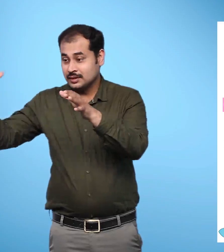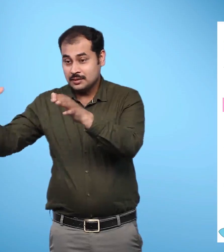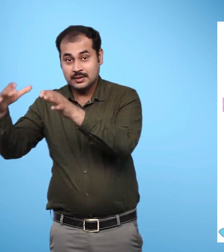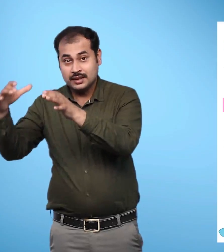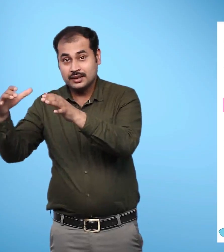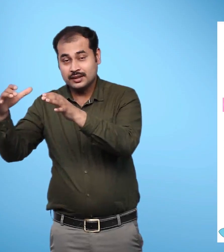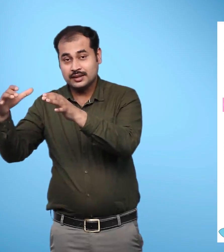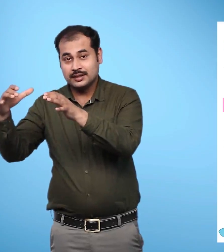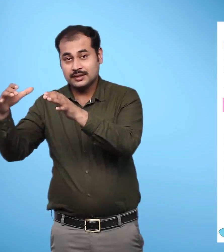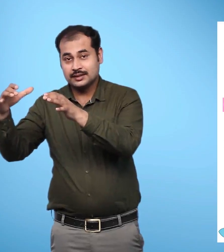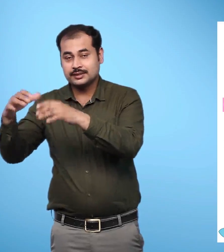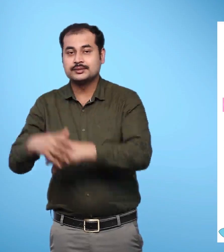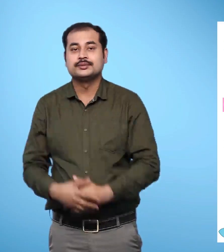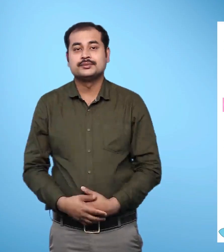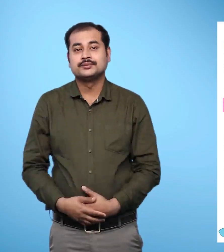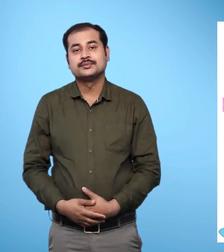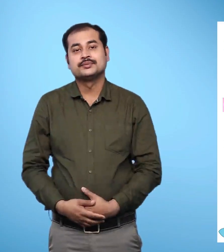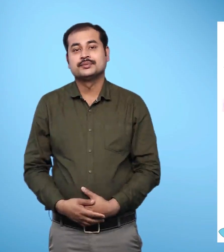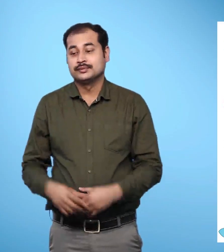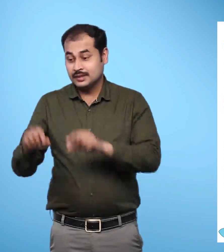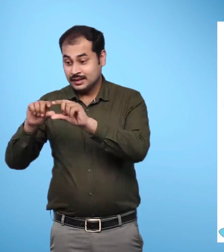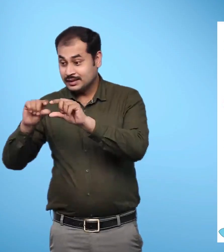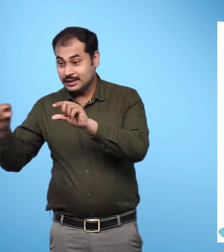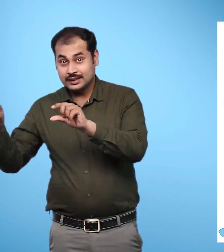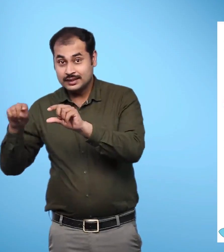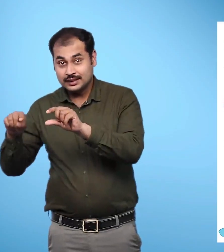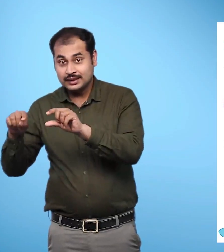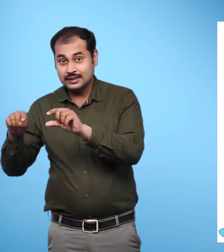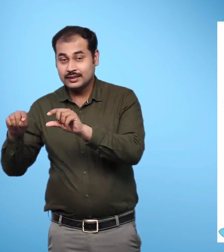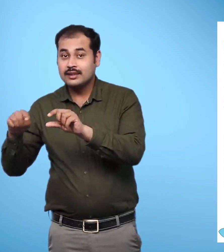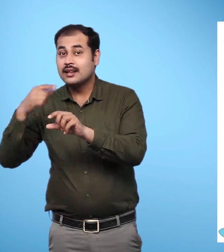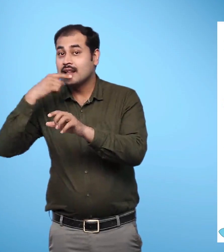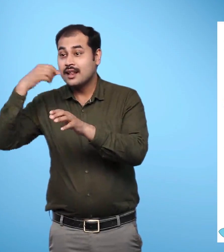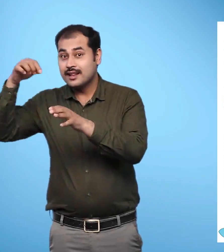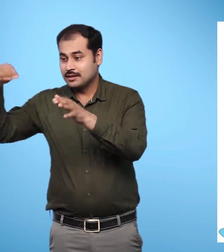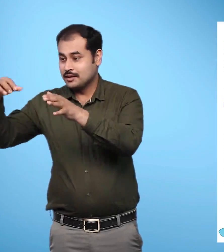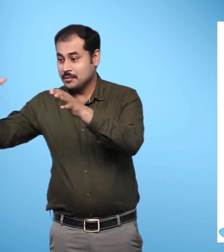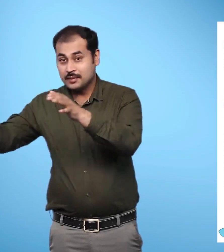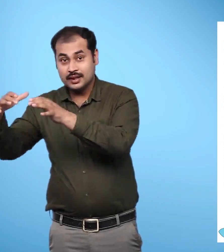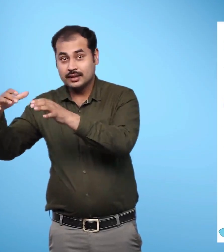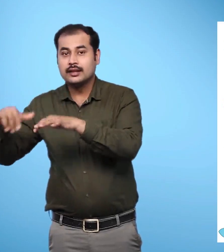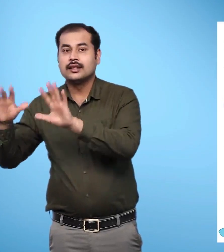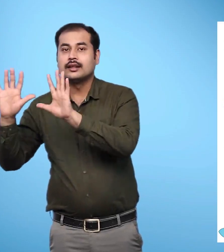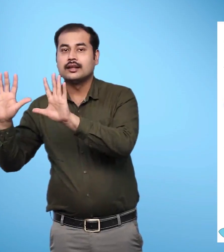joined with their stem. Part 2 Text A bundle of 10